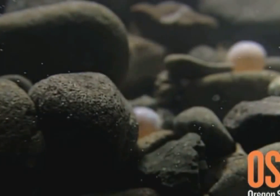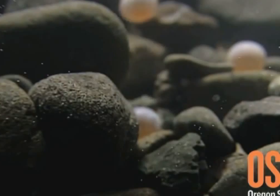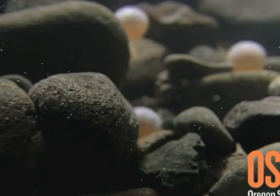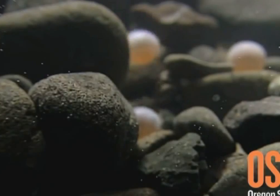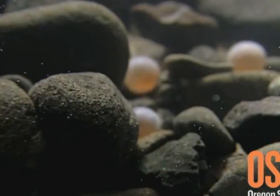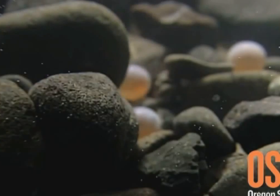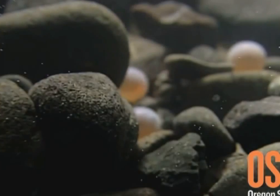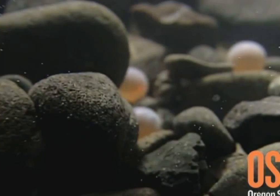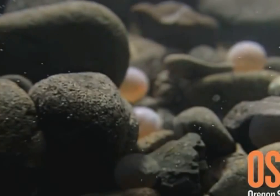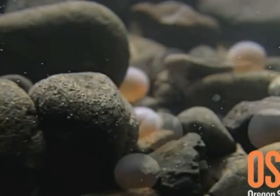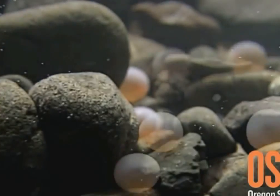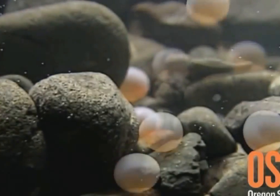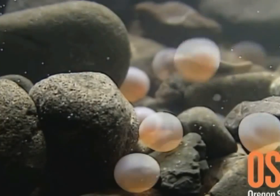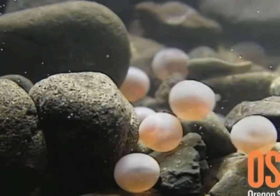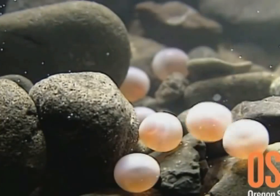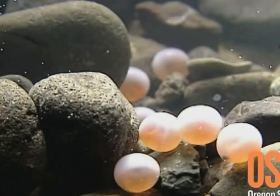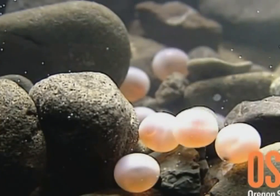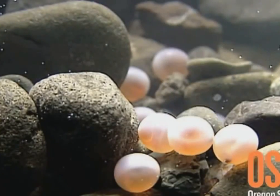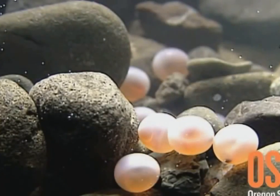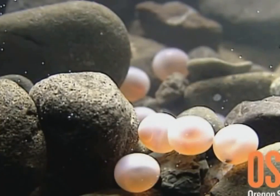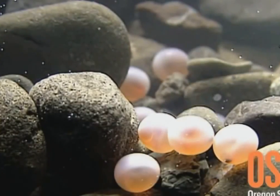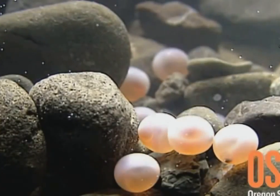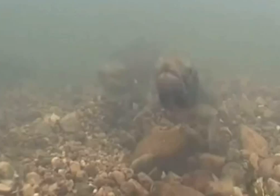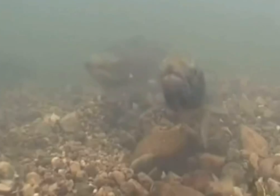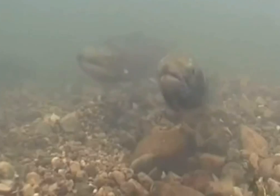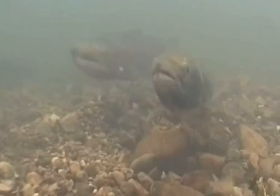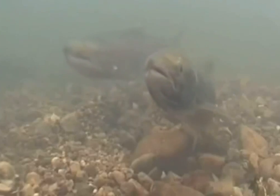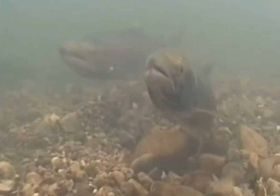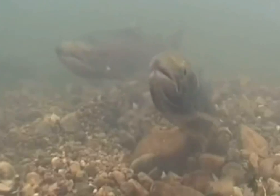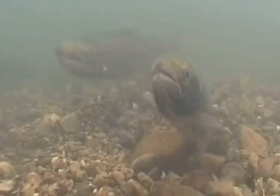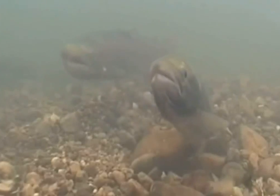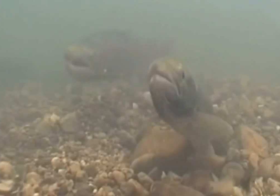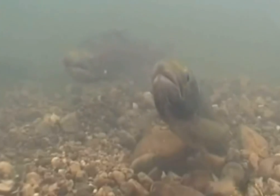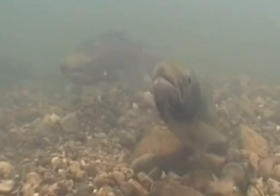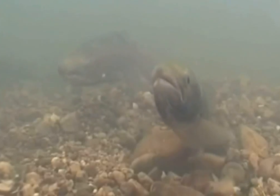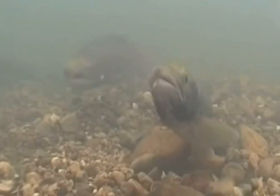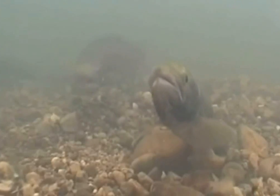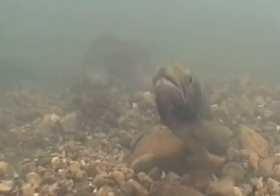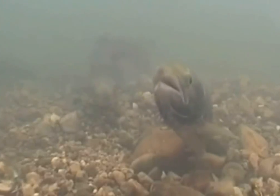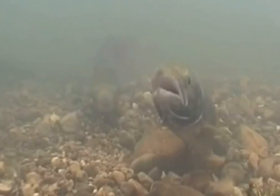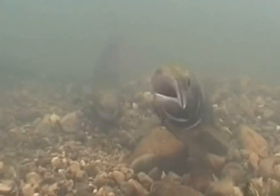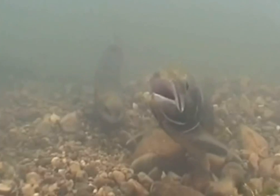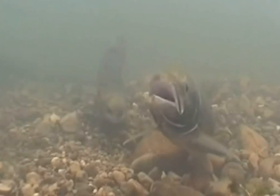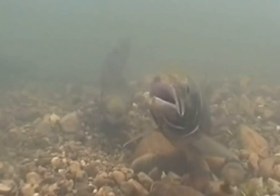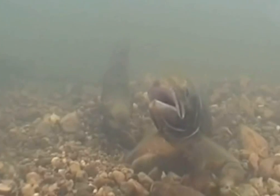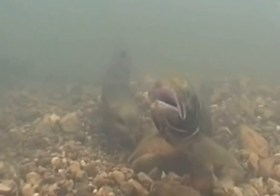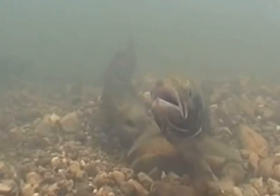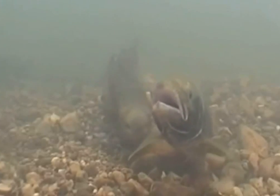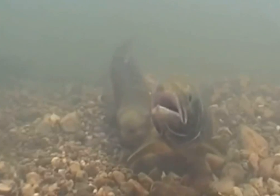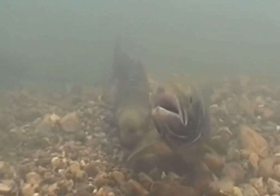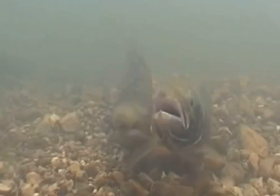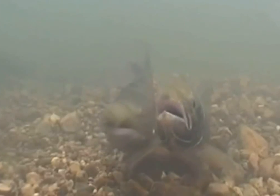fertilize the eggs with a substance that experts call milk, or just very plainly, salmon sperm.